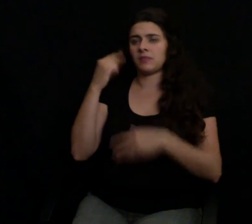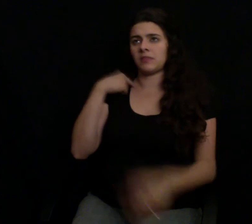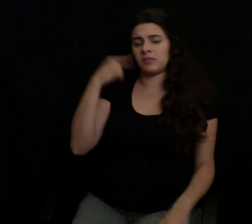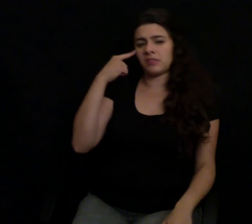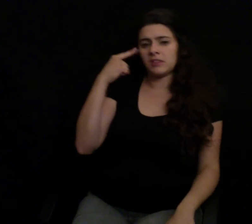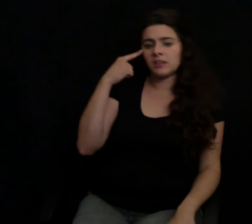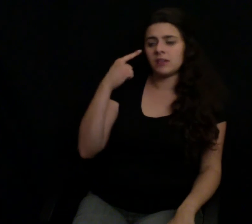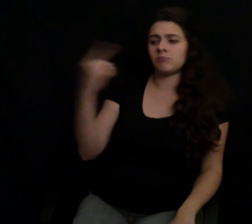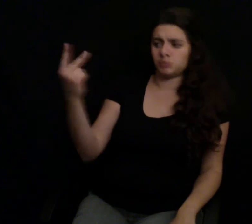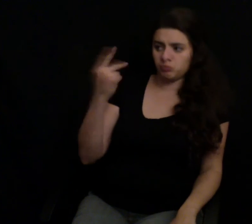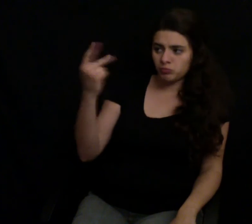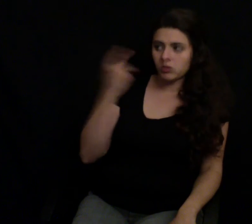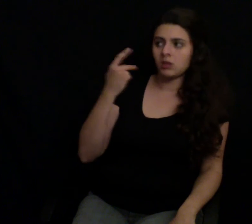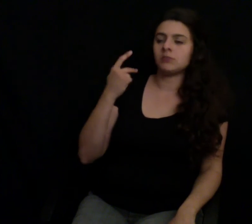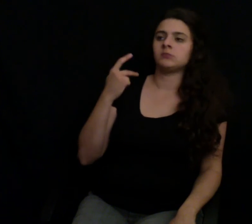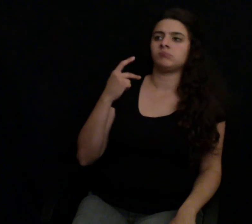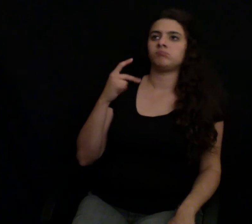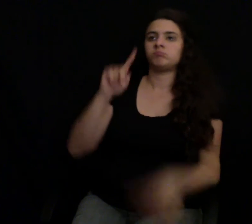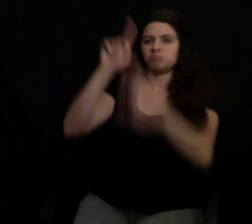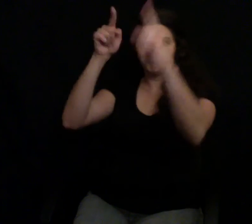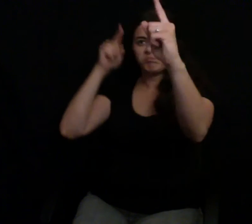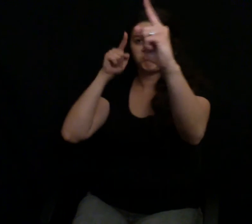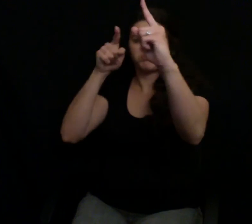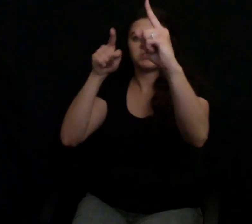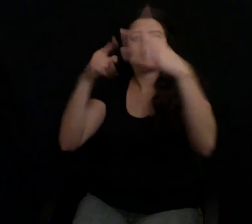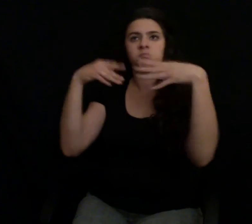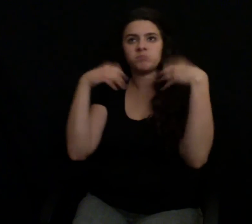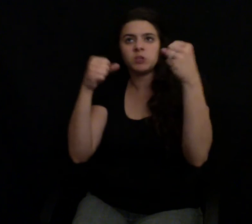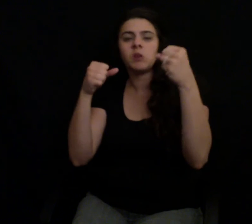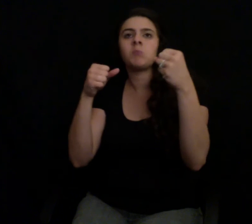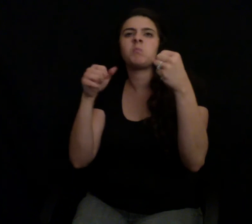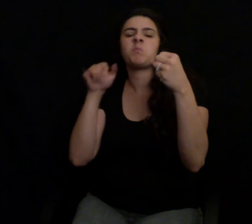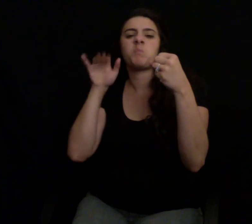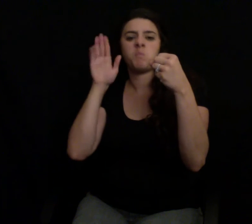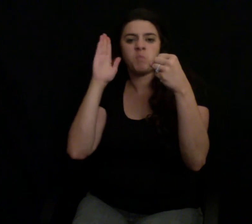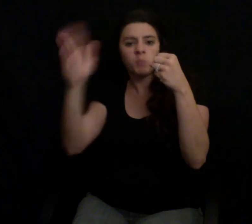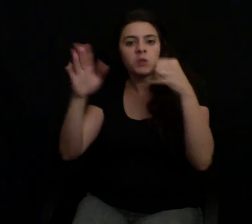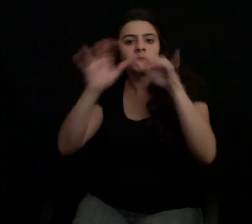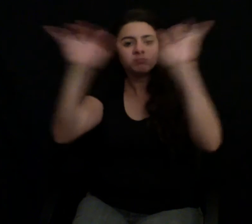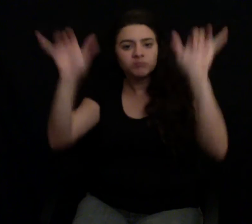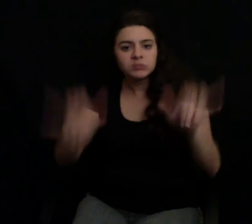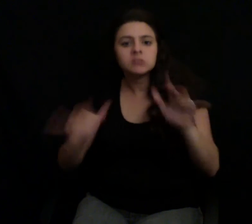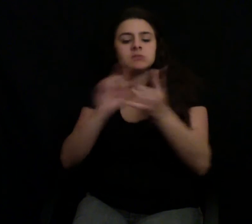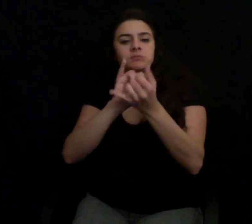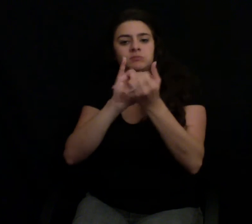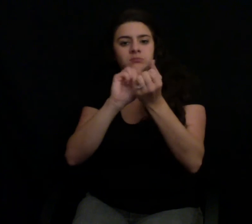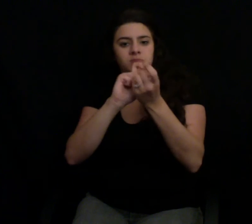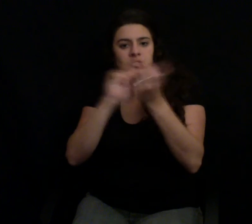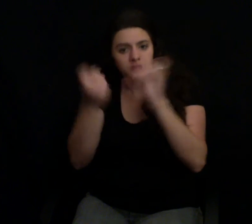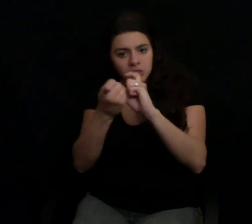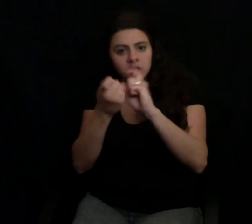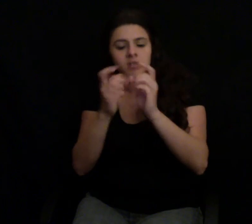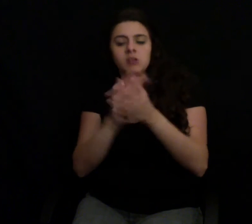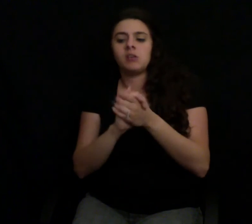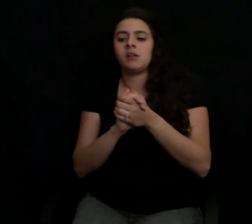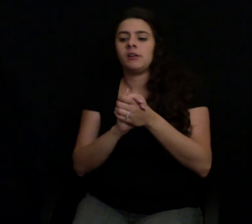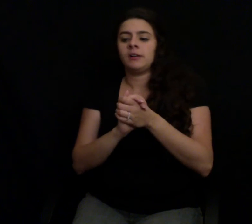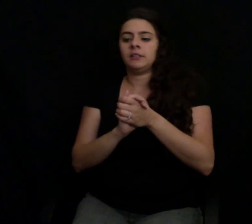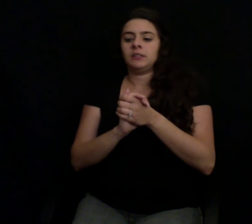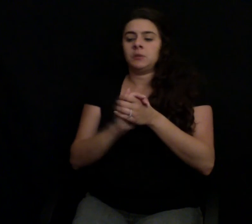determined to change this industry. And so my expectation, you when we started off, was